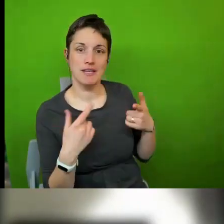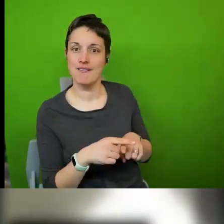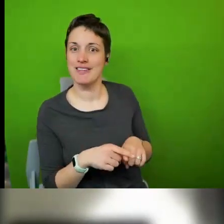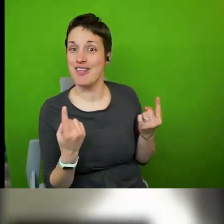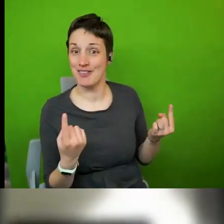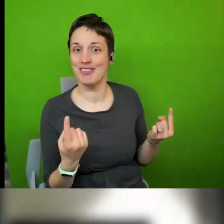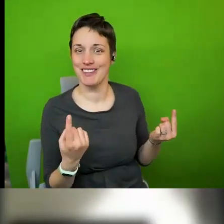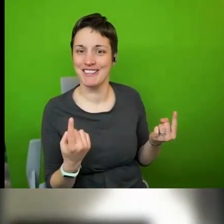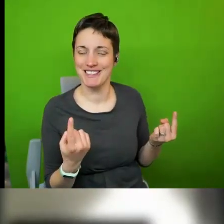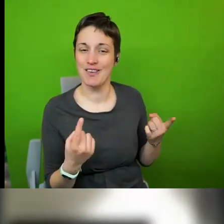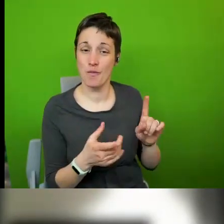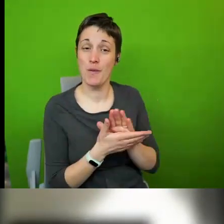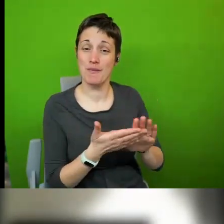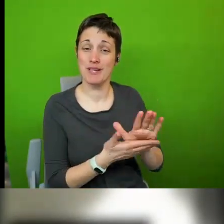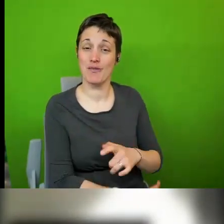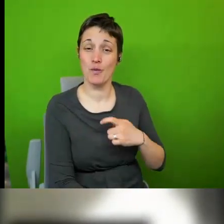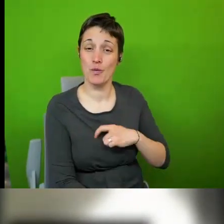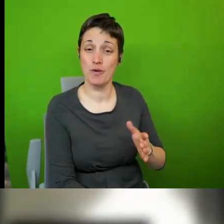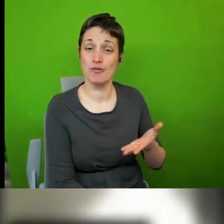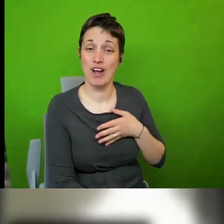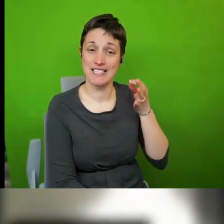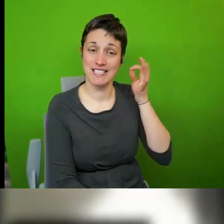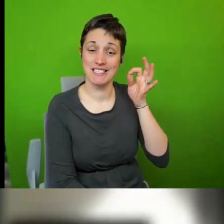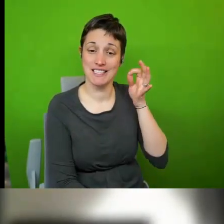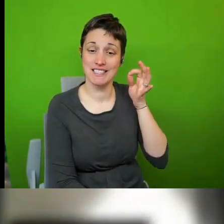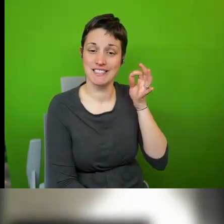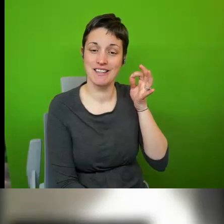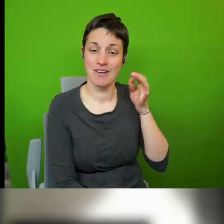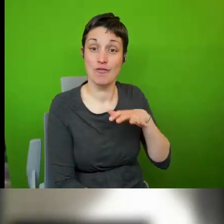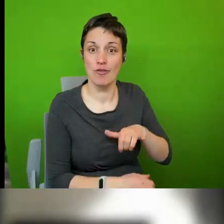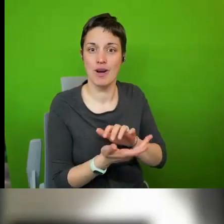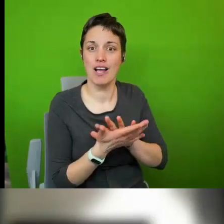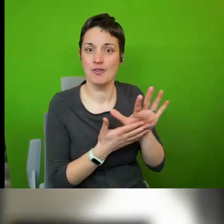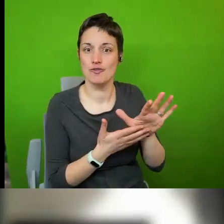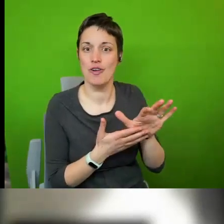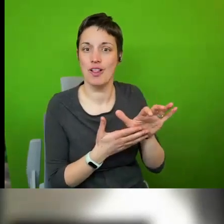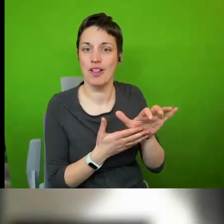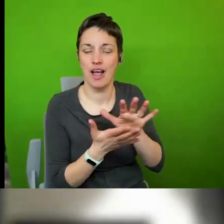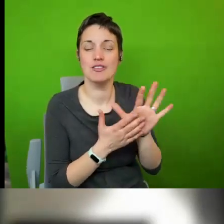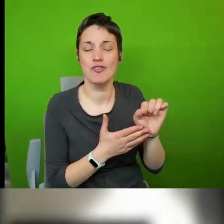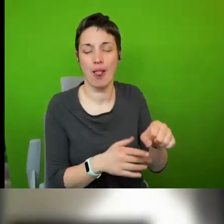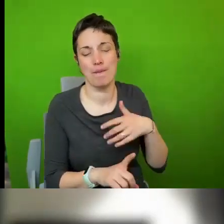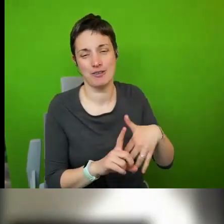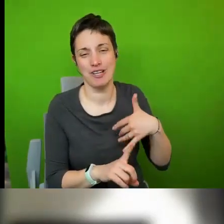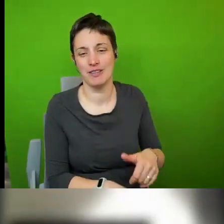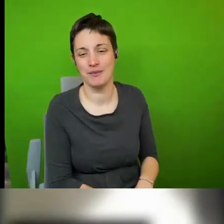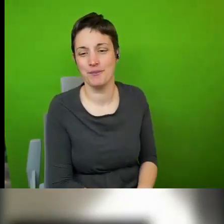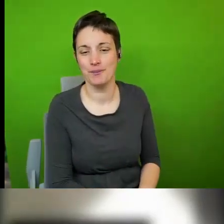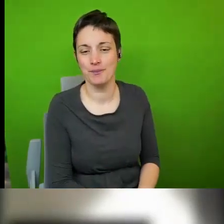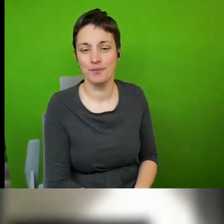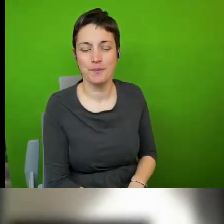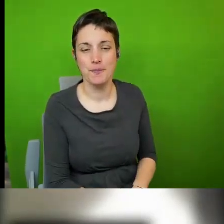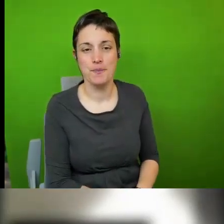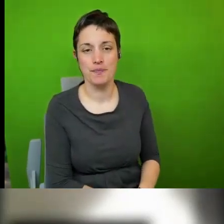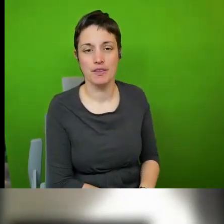of what it means to be a human rights city yeah from a from a cultural background and uh with all the importance of the